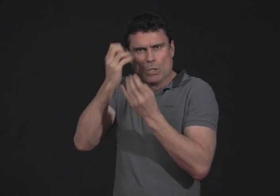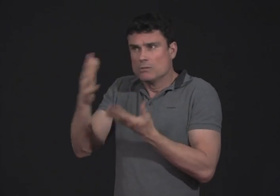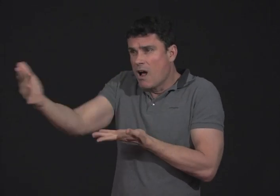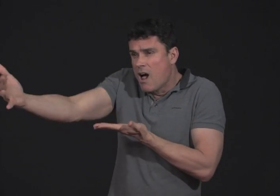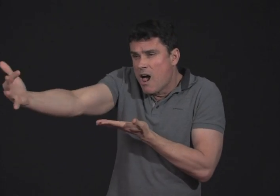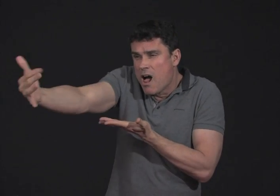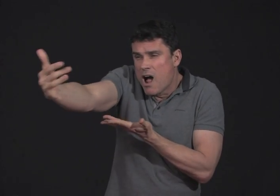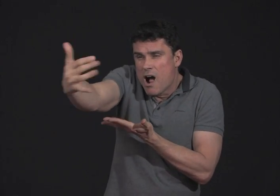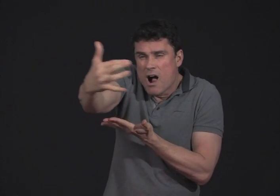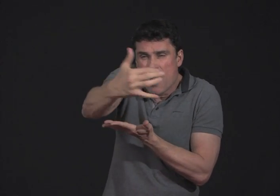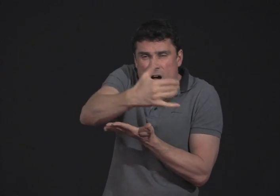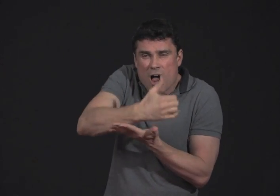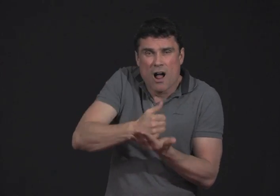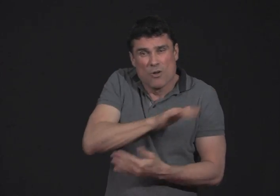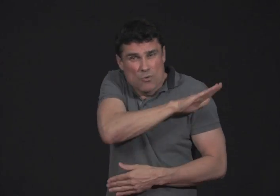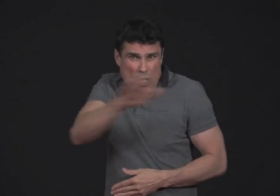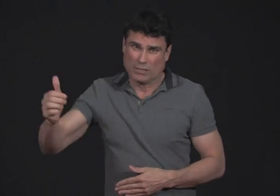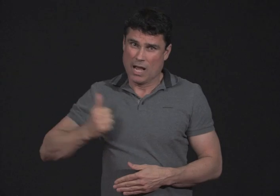The information comes from Canadian citizens.